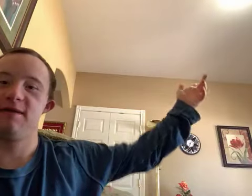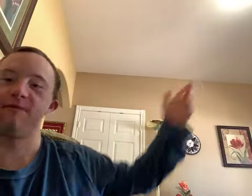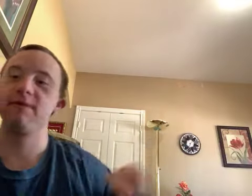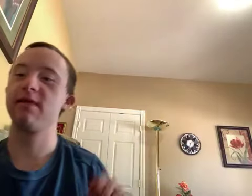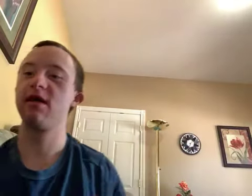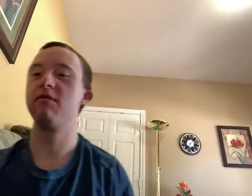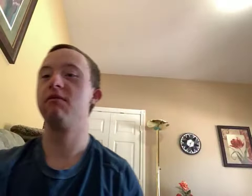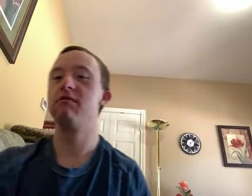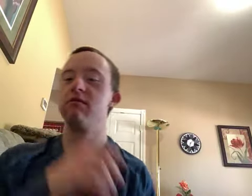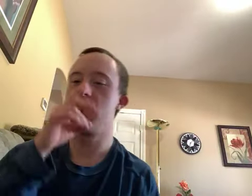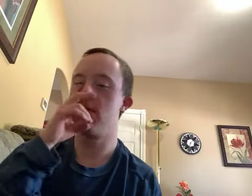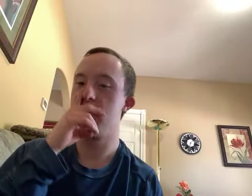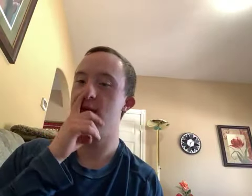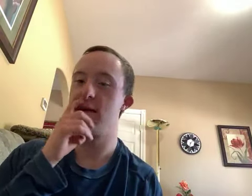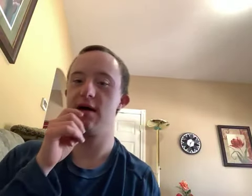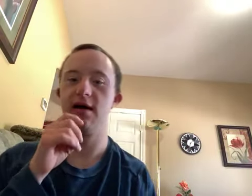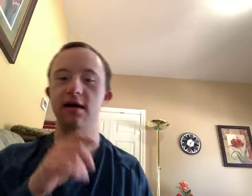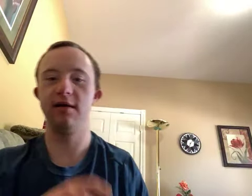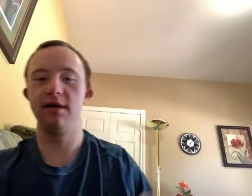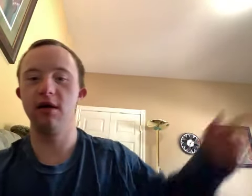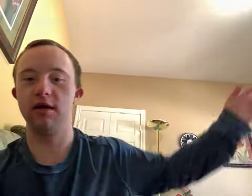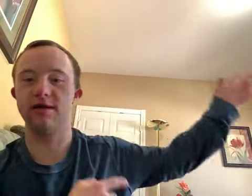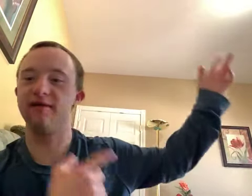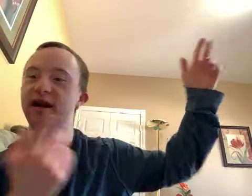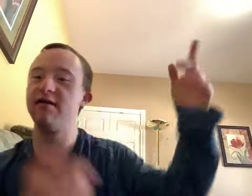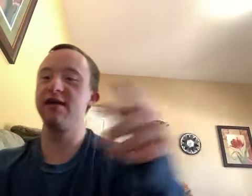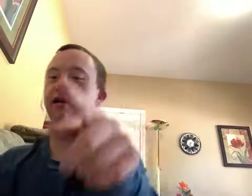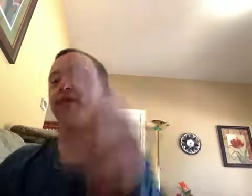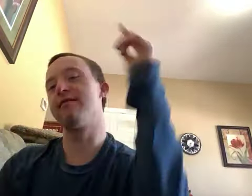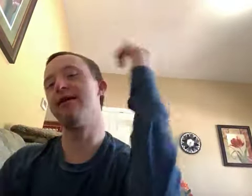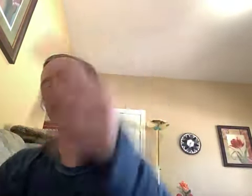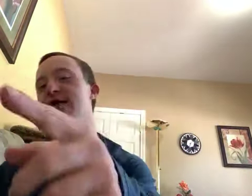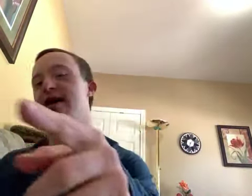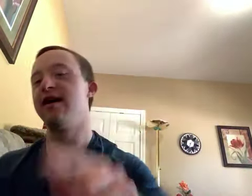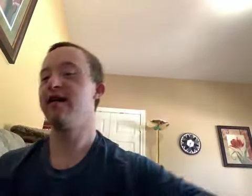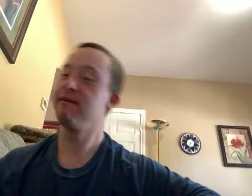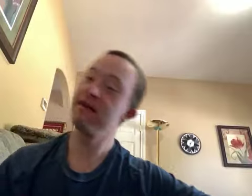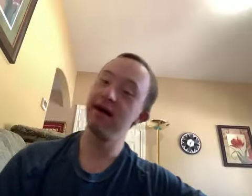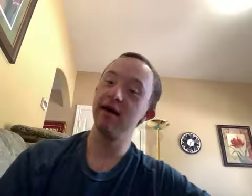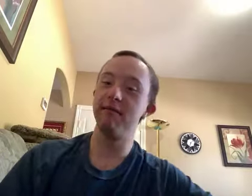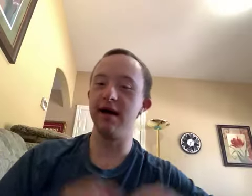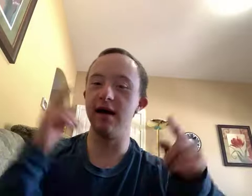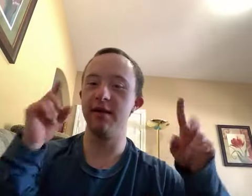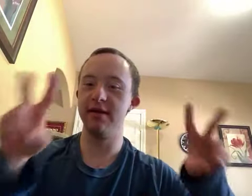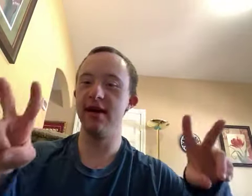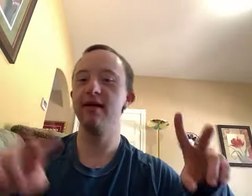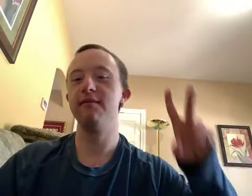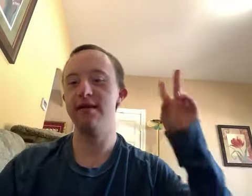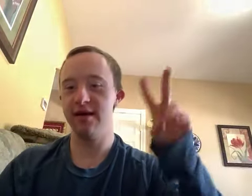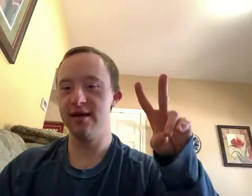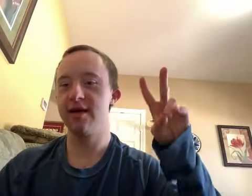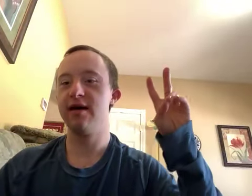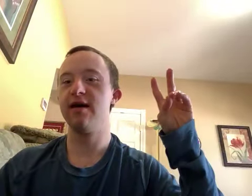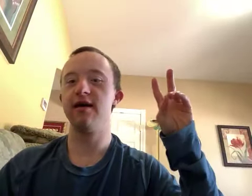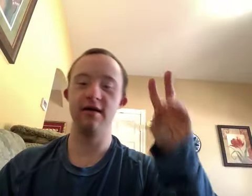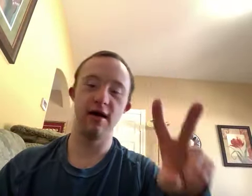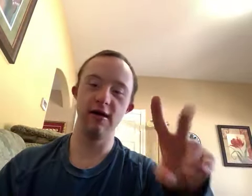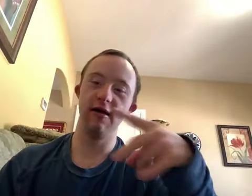a different house now. It's my happy day. My happy day. Peace and holler.